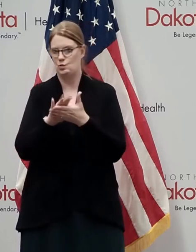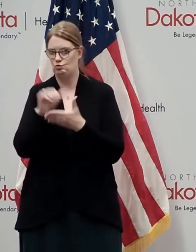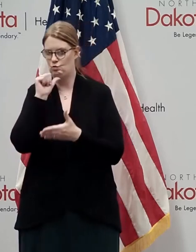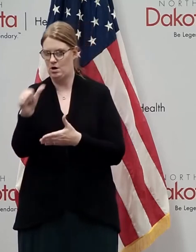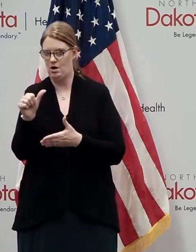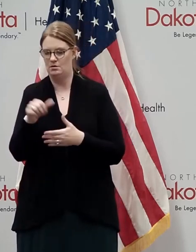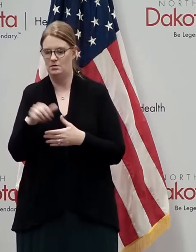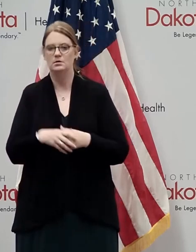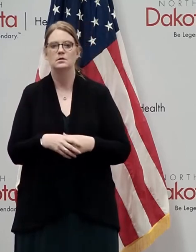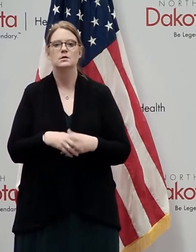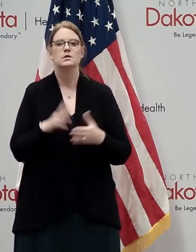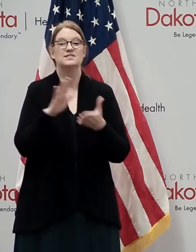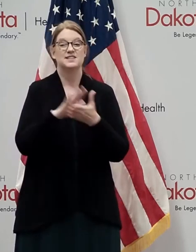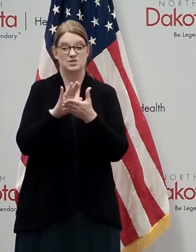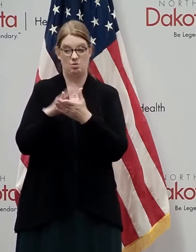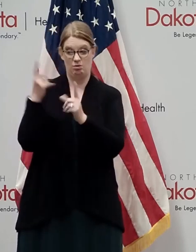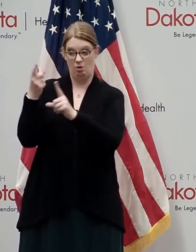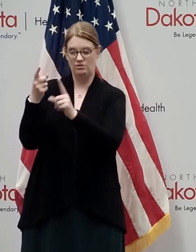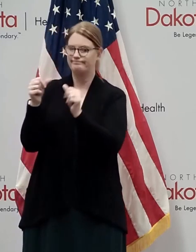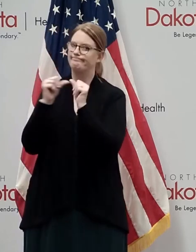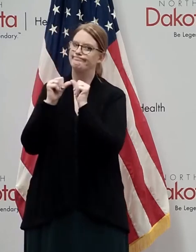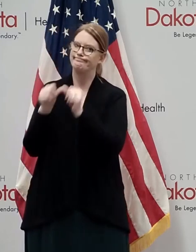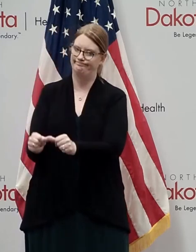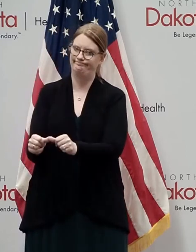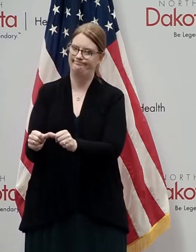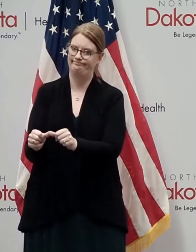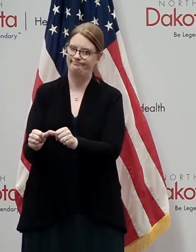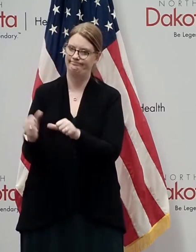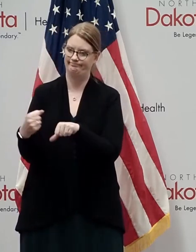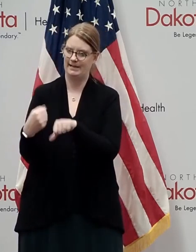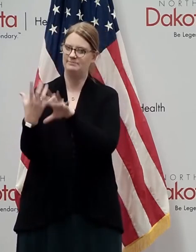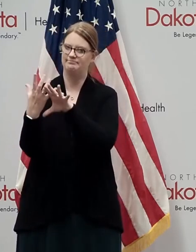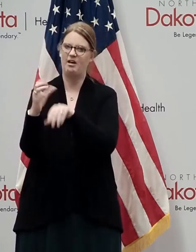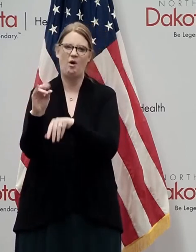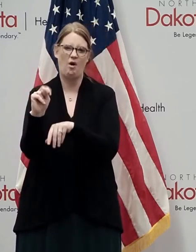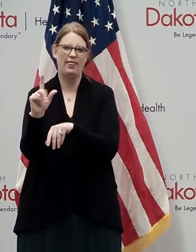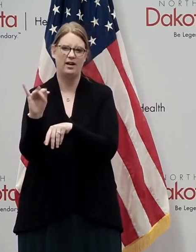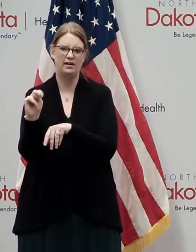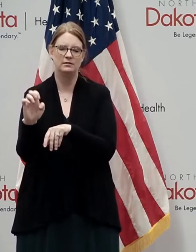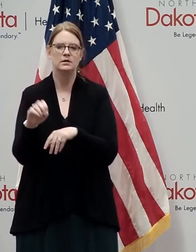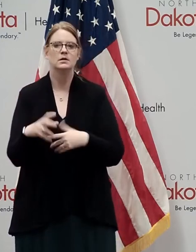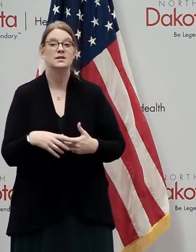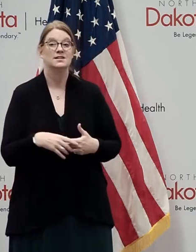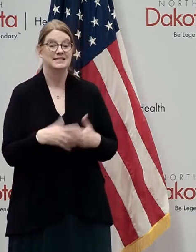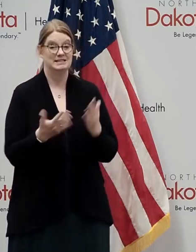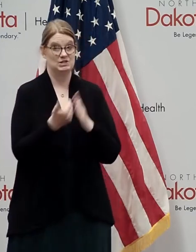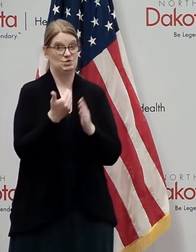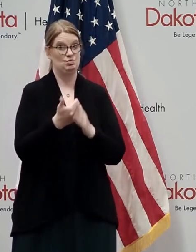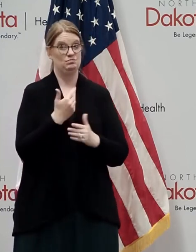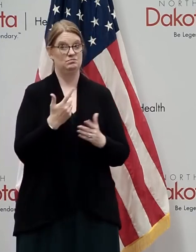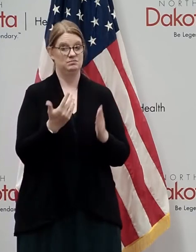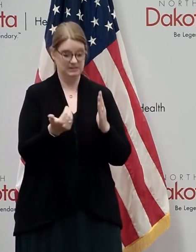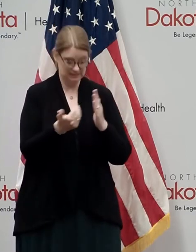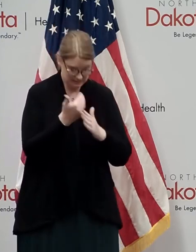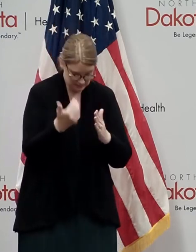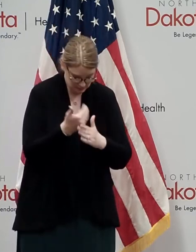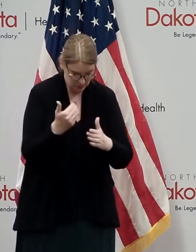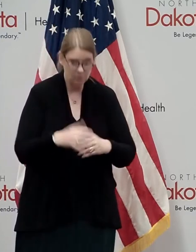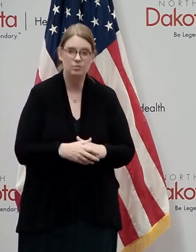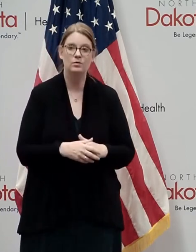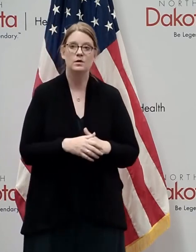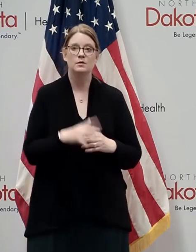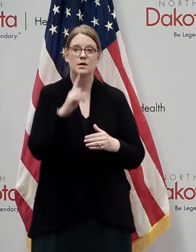The school mission carried on but without the use of the buildings. But this is new territory for all of us. You know, we acted